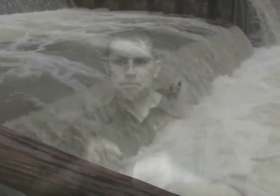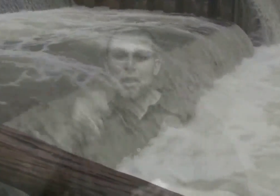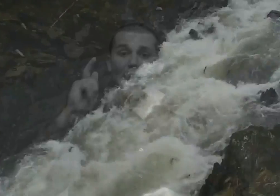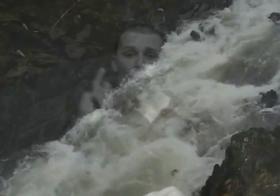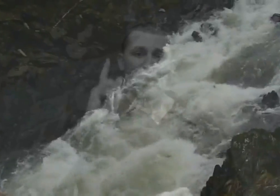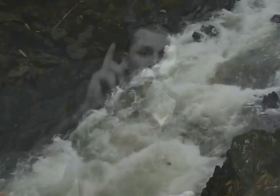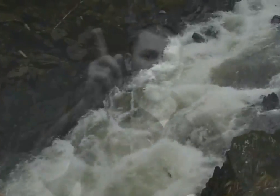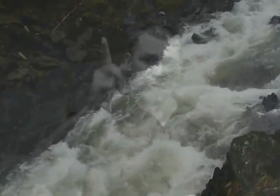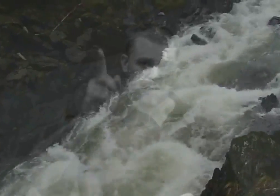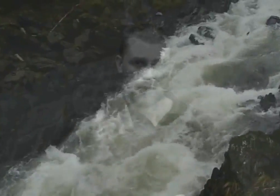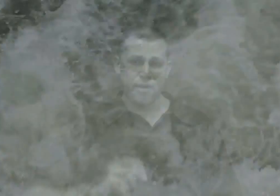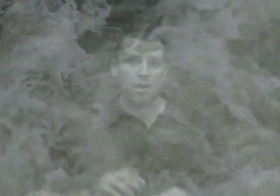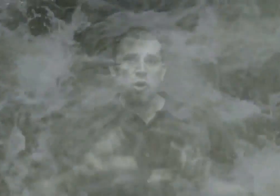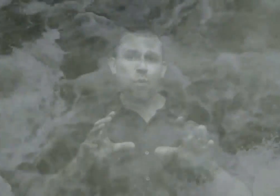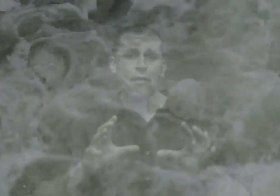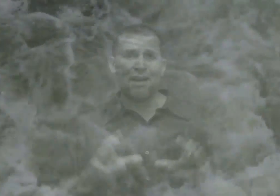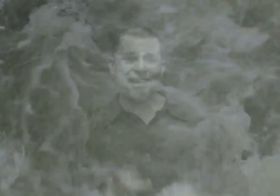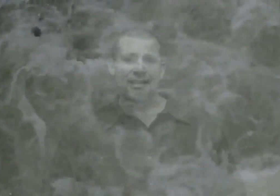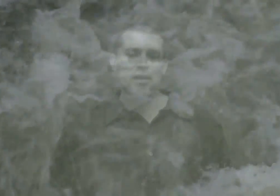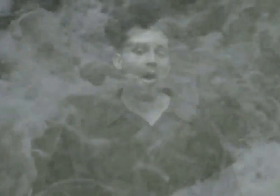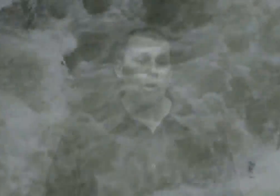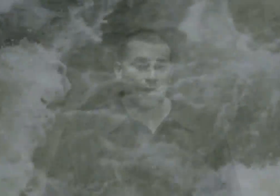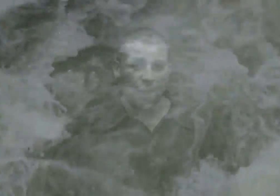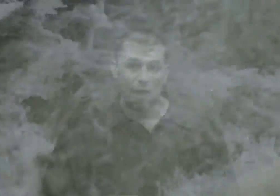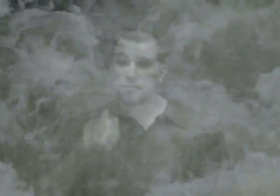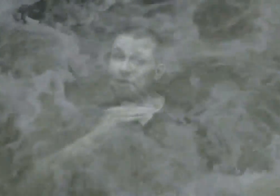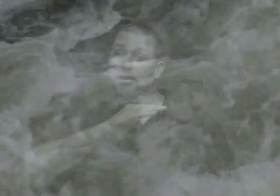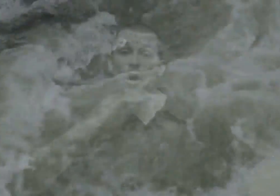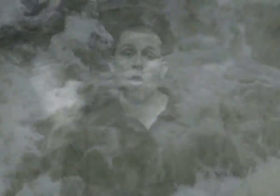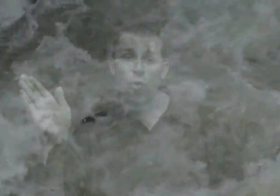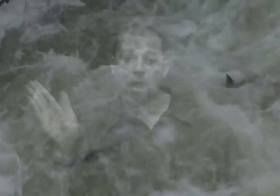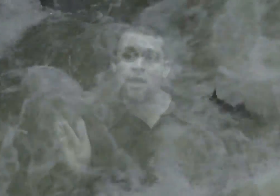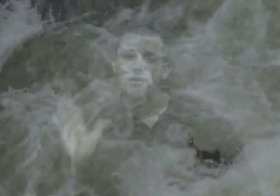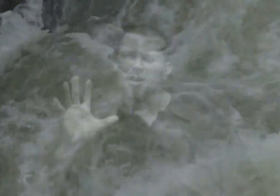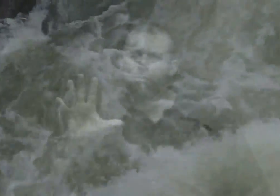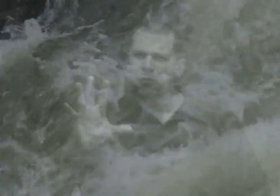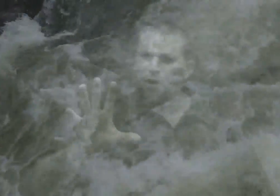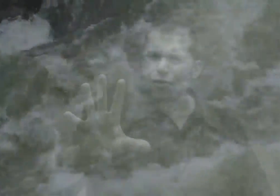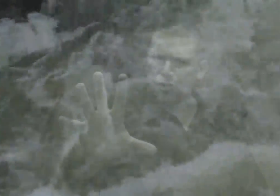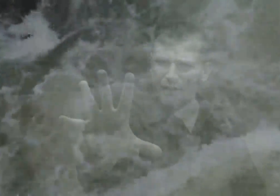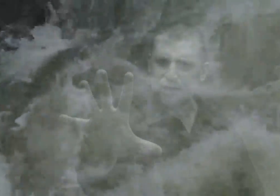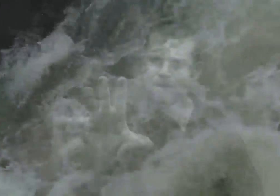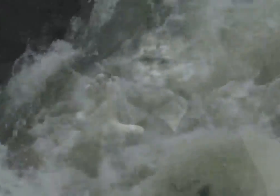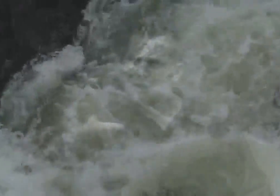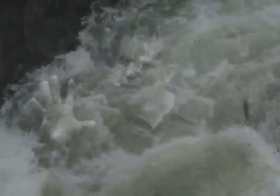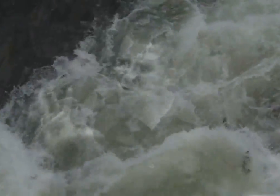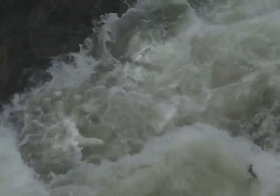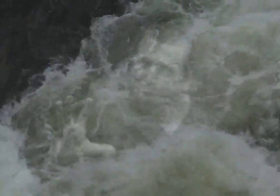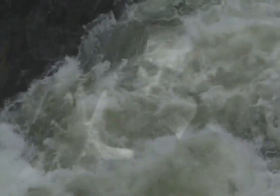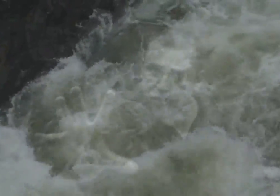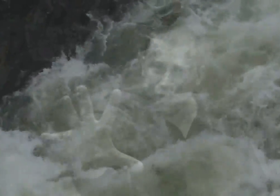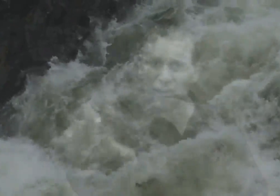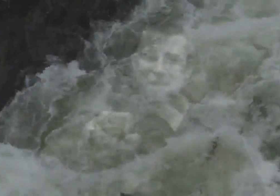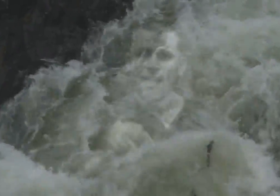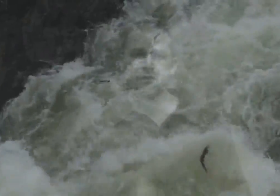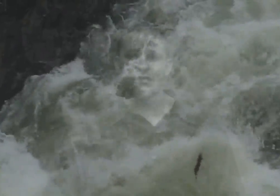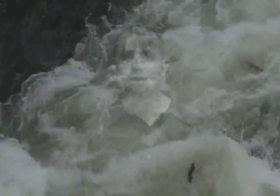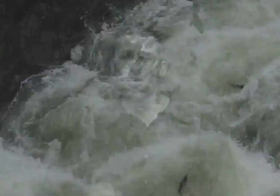up a river current where it is at all times and in all ways pushing, pushing against you,